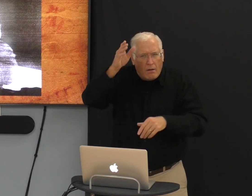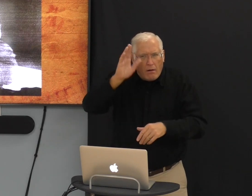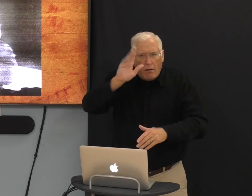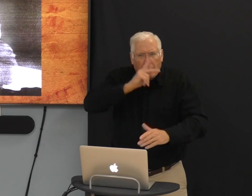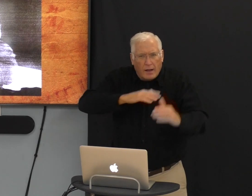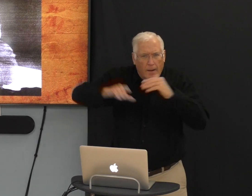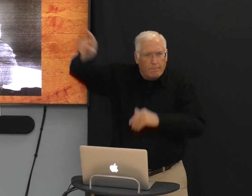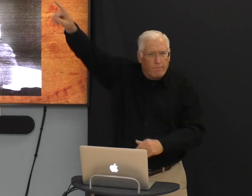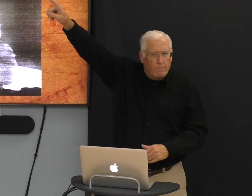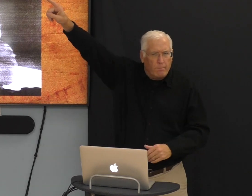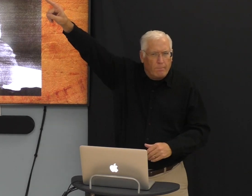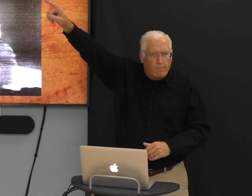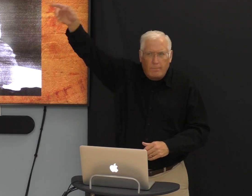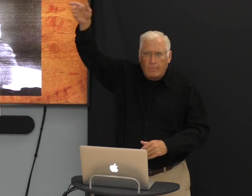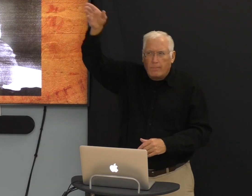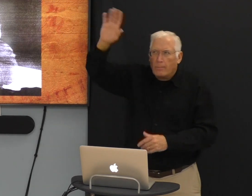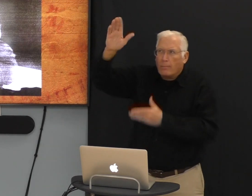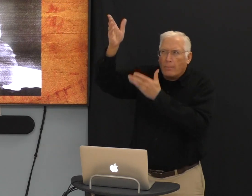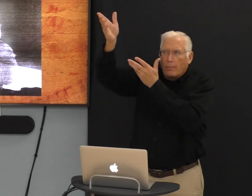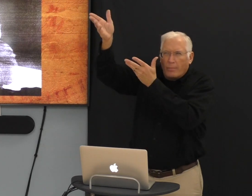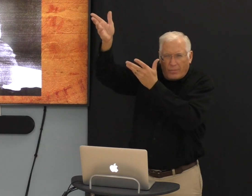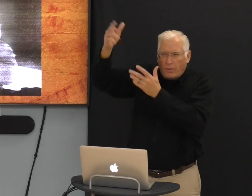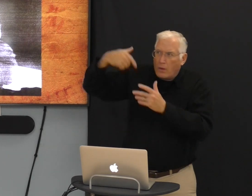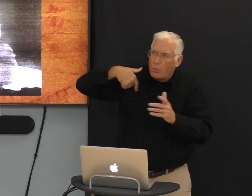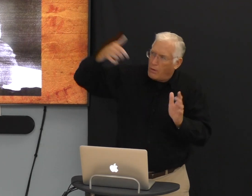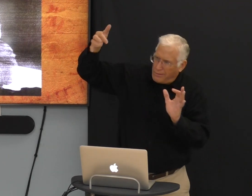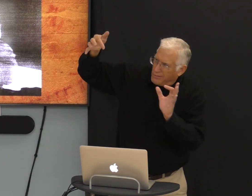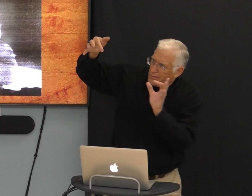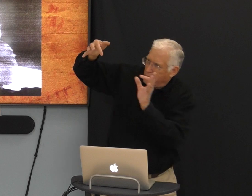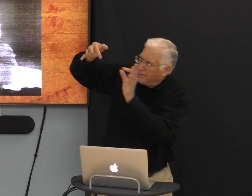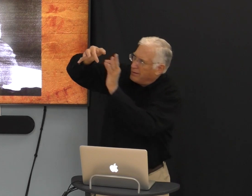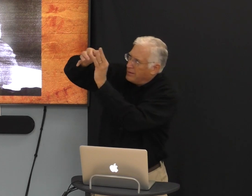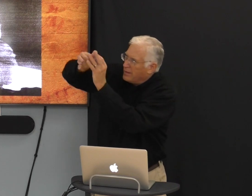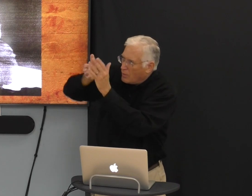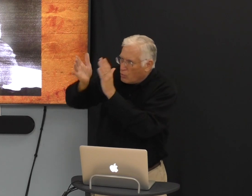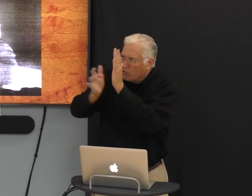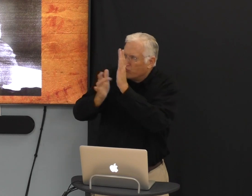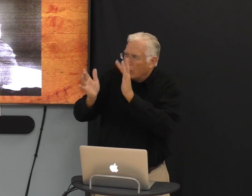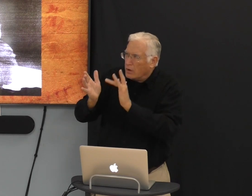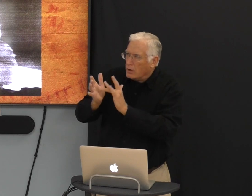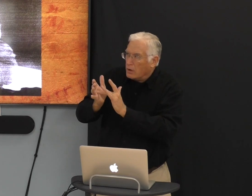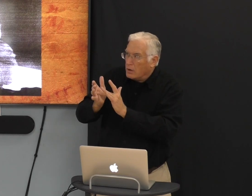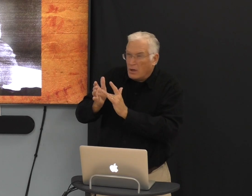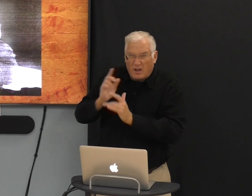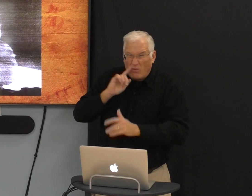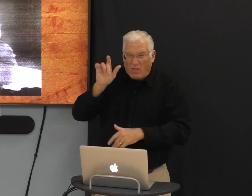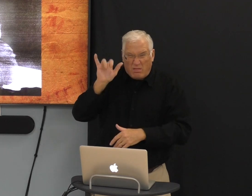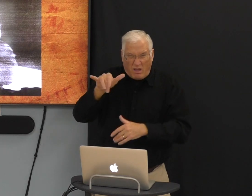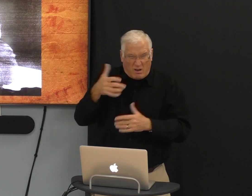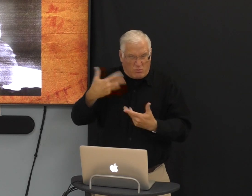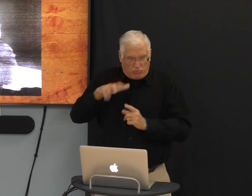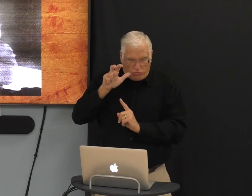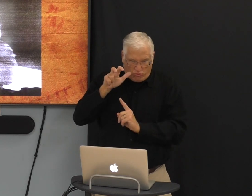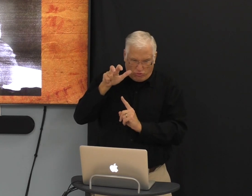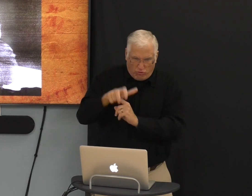But God's kingdom, that we can be connected through Jesus, Jesus,